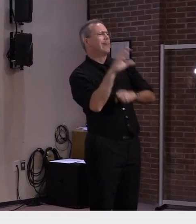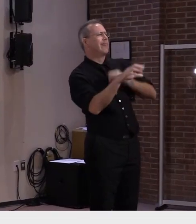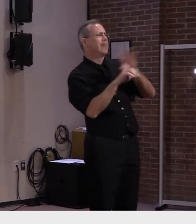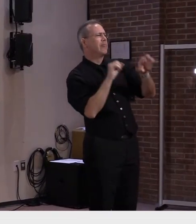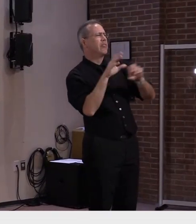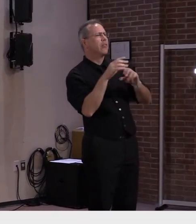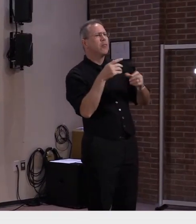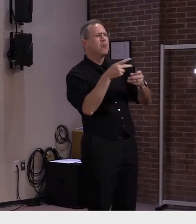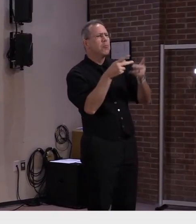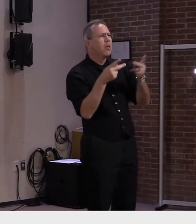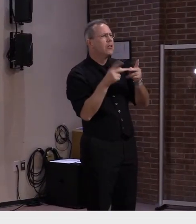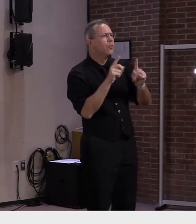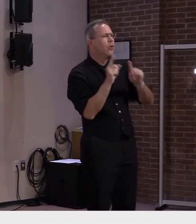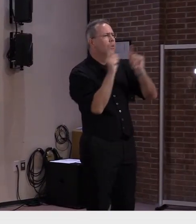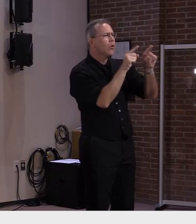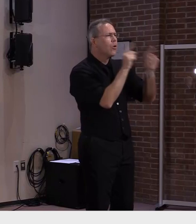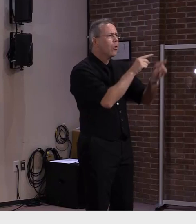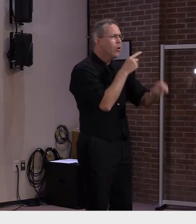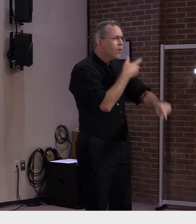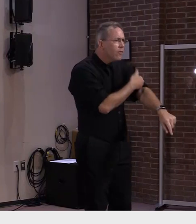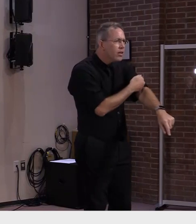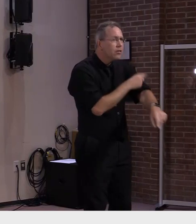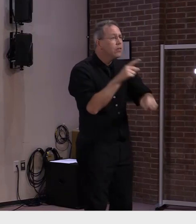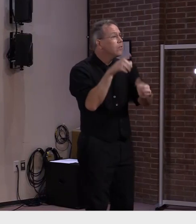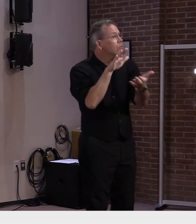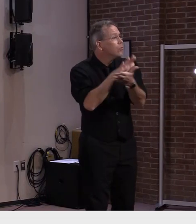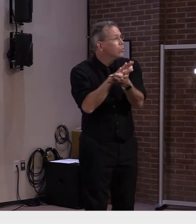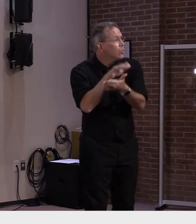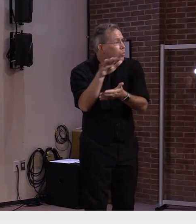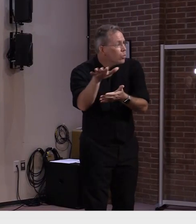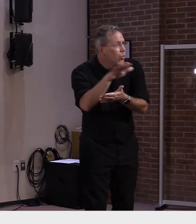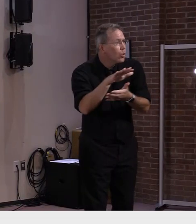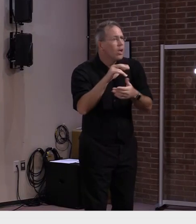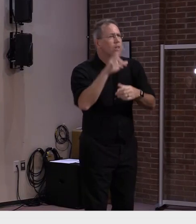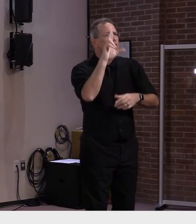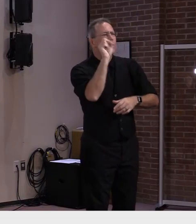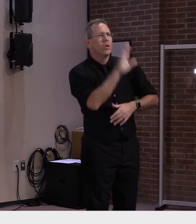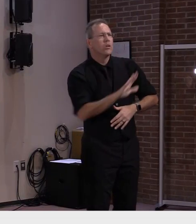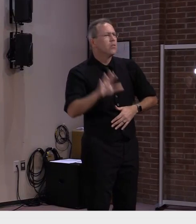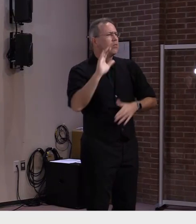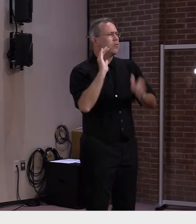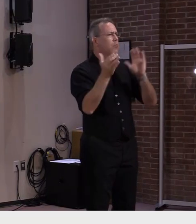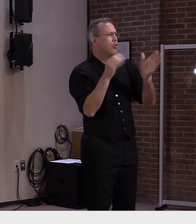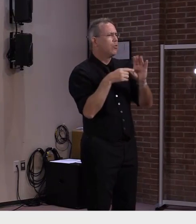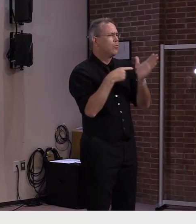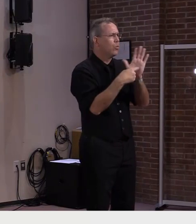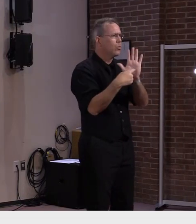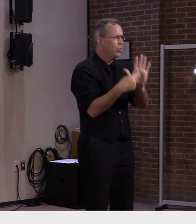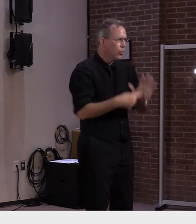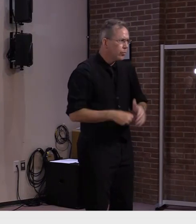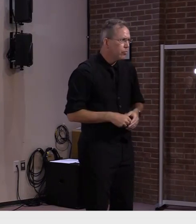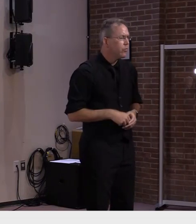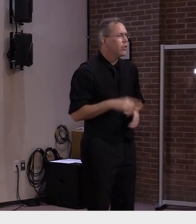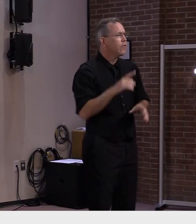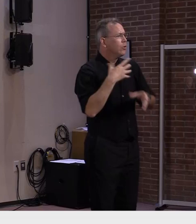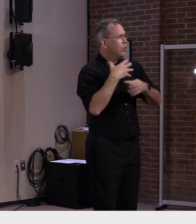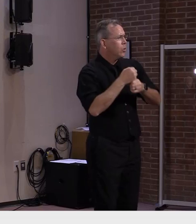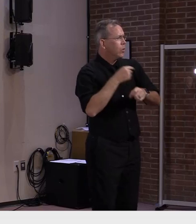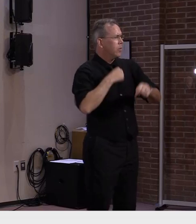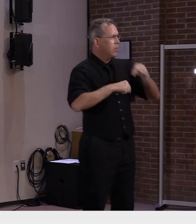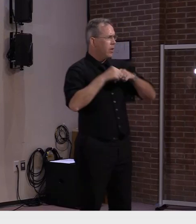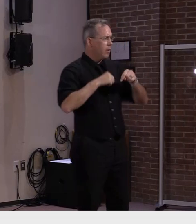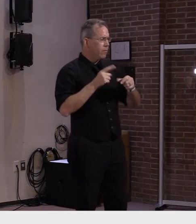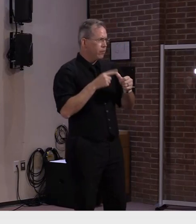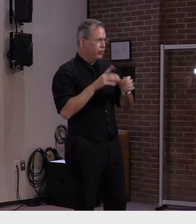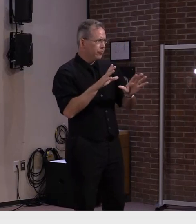at schools and other sites across vermont this week but first we have seen as you have seen on the chart an increase